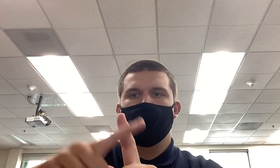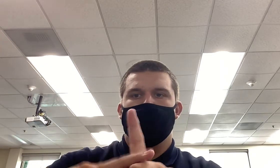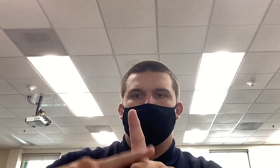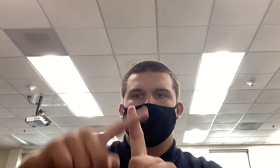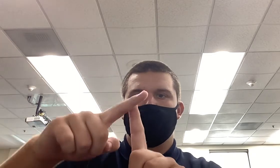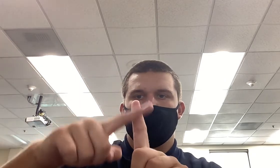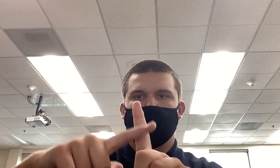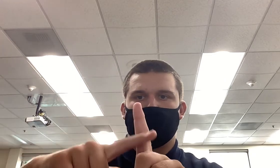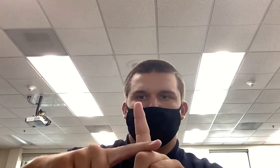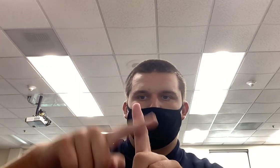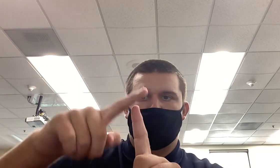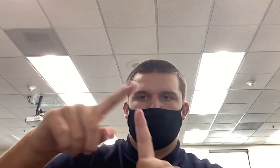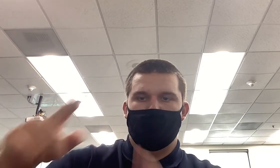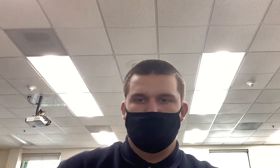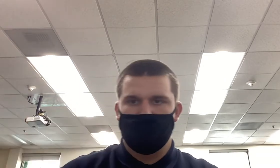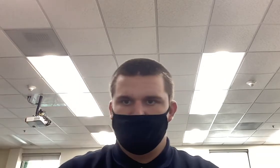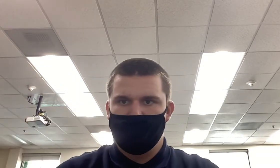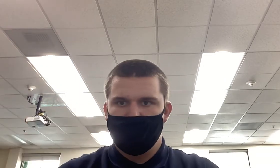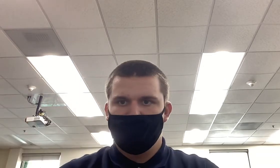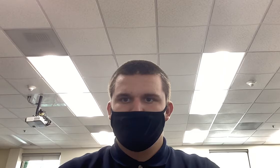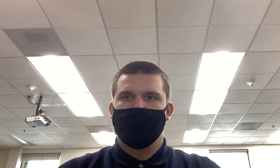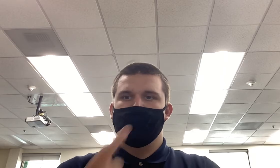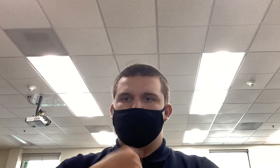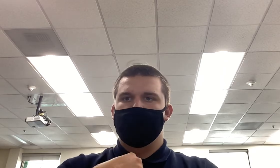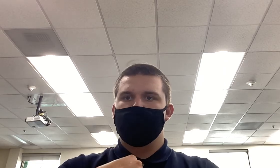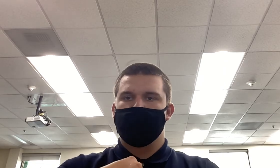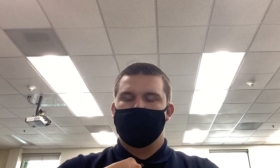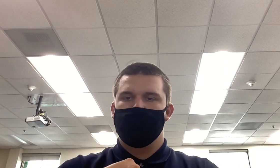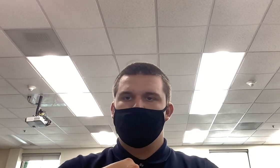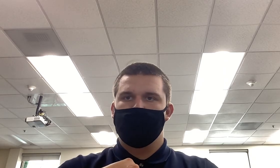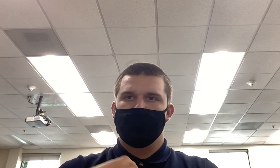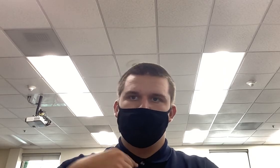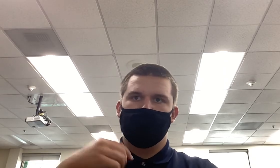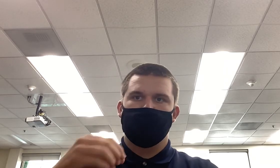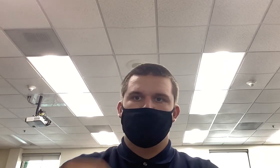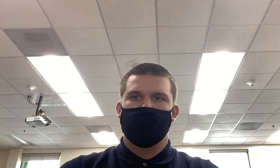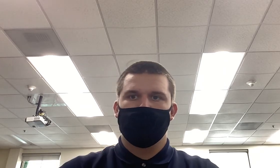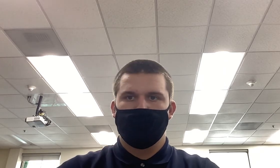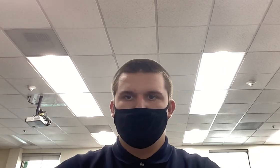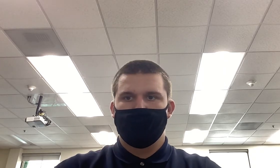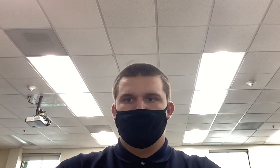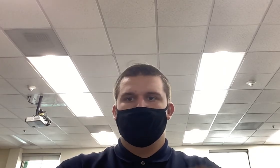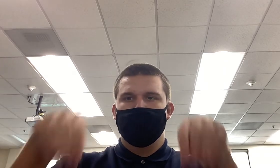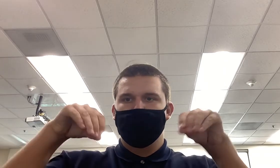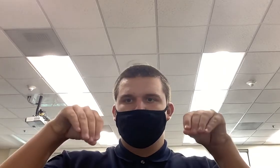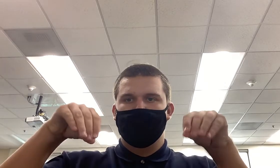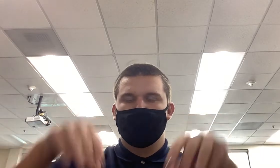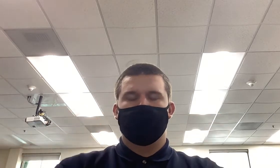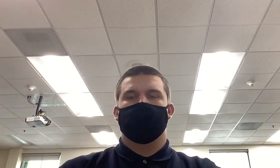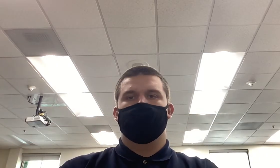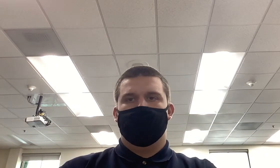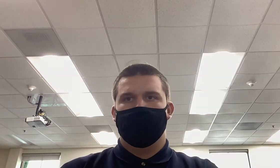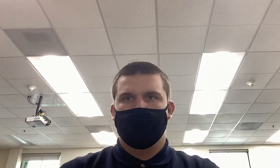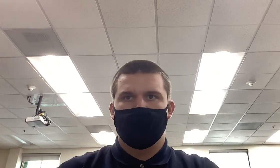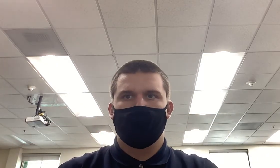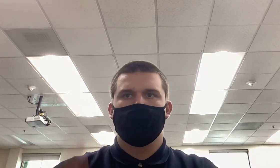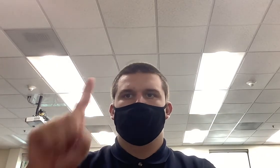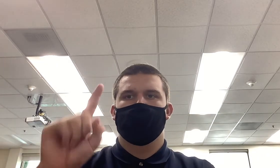know. The trunk. Yes? I guess. They're kind of big like that.